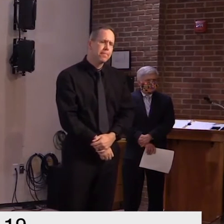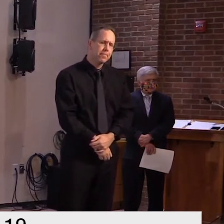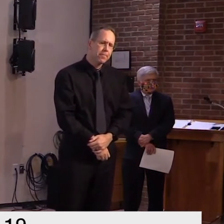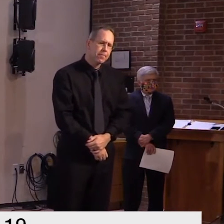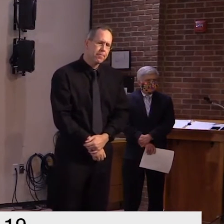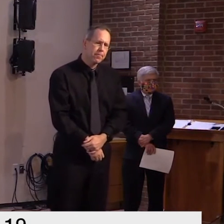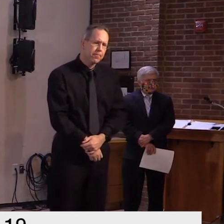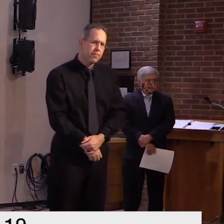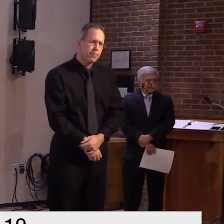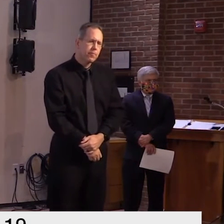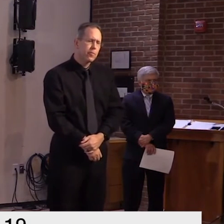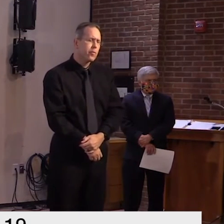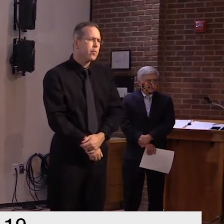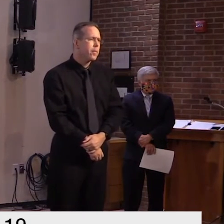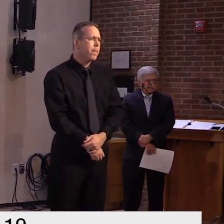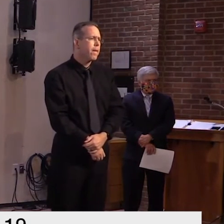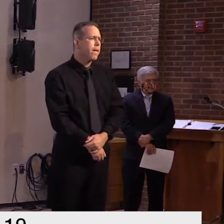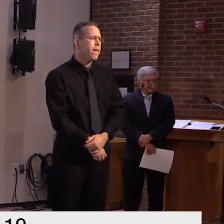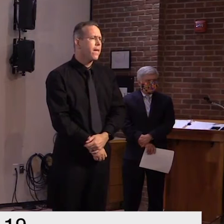kat wcax